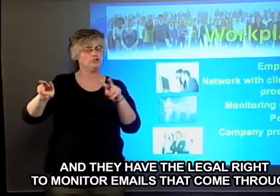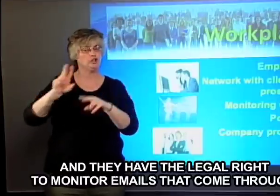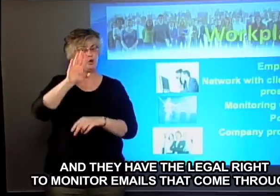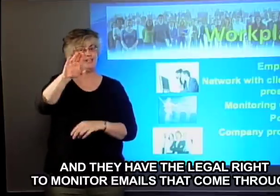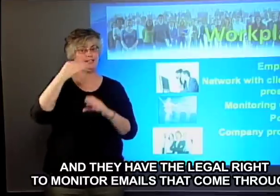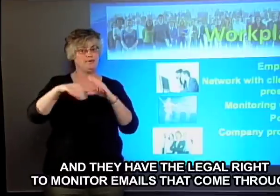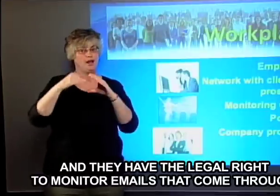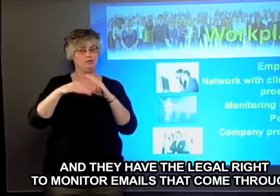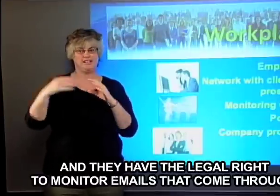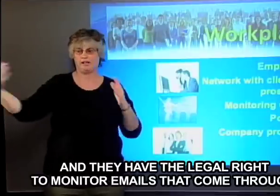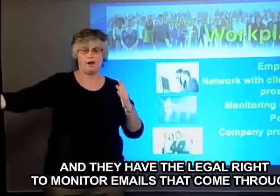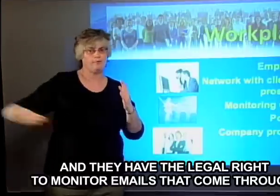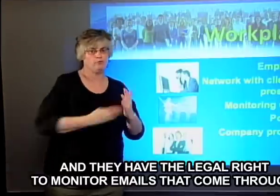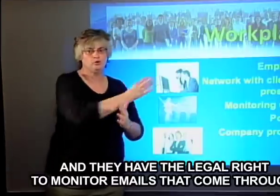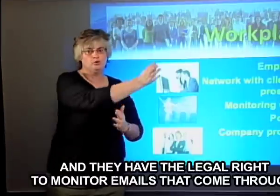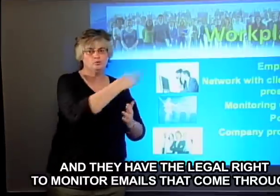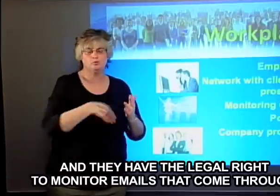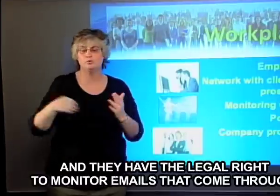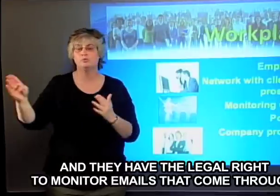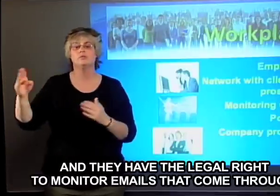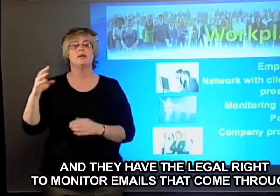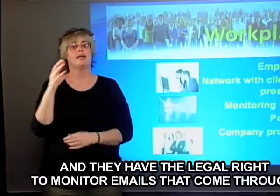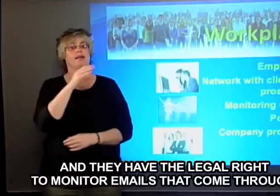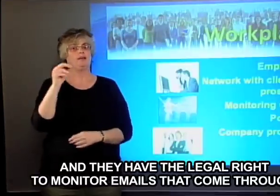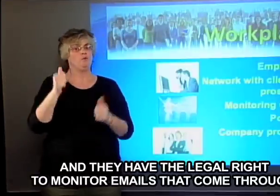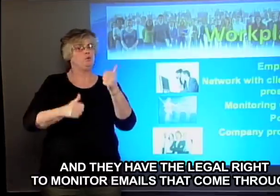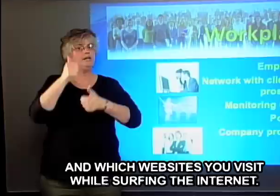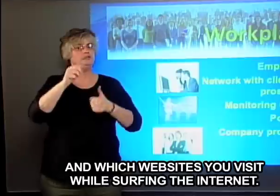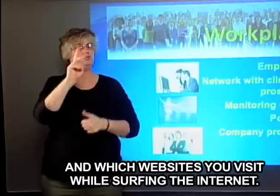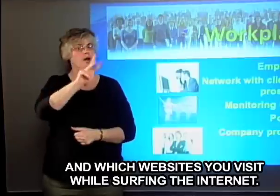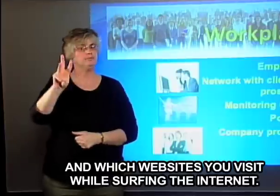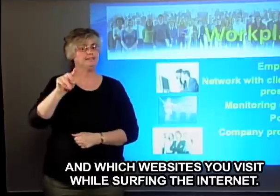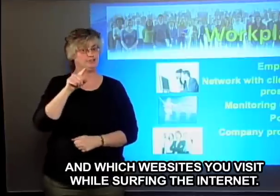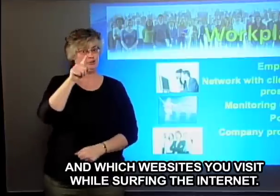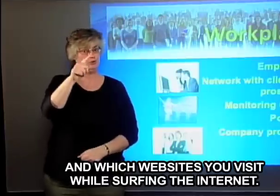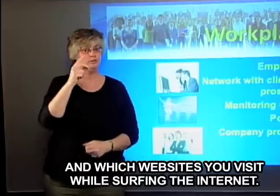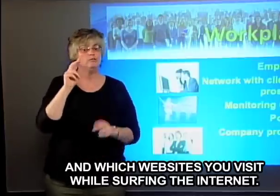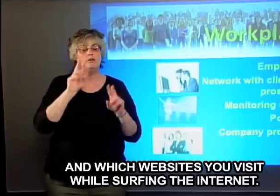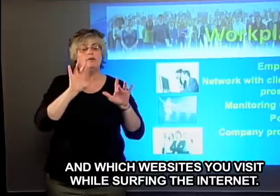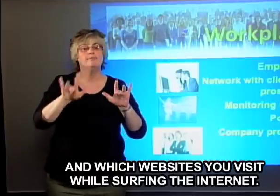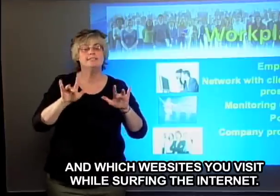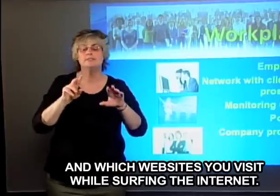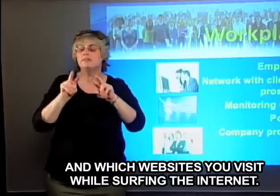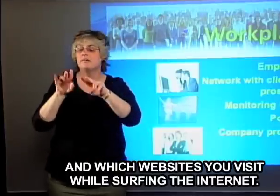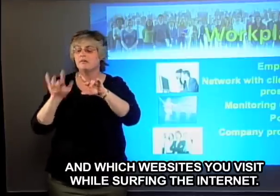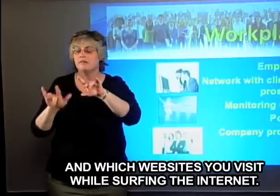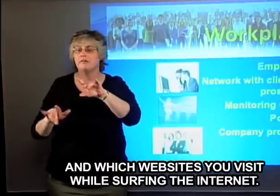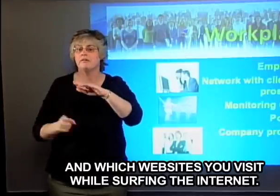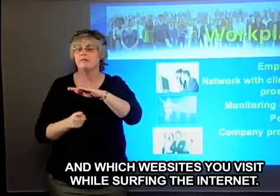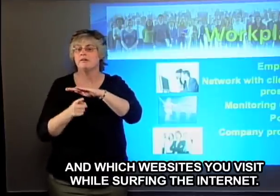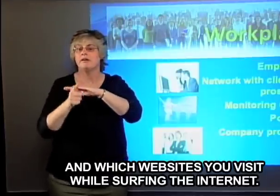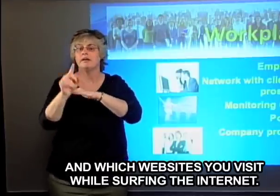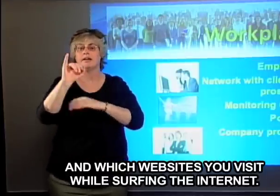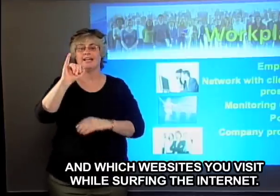to monitor emails that come through and which websites you visit while surfing the internet.